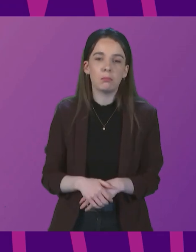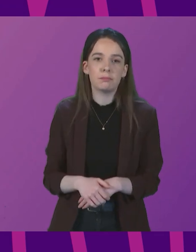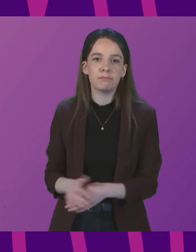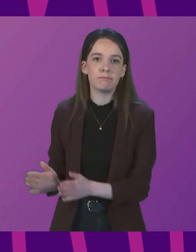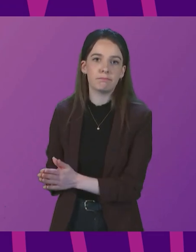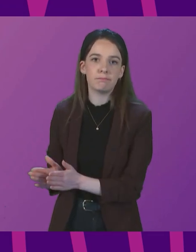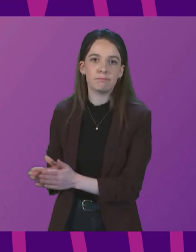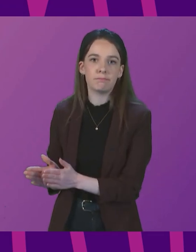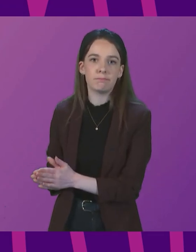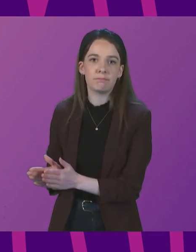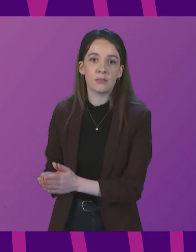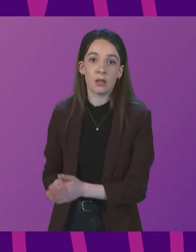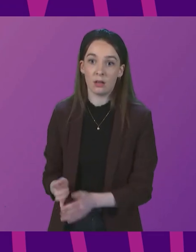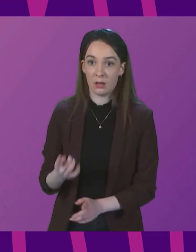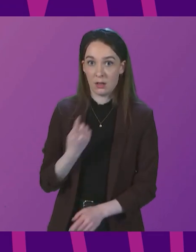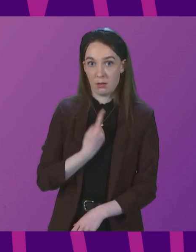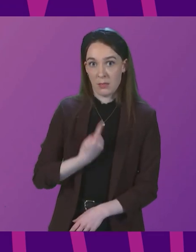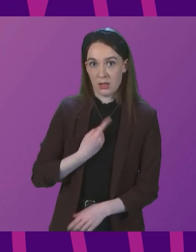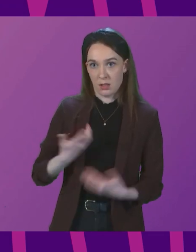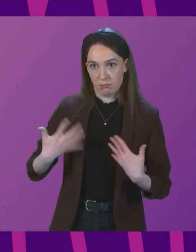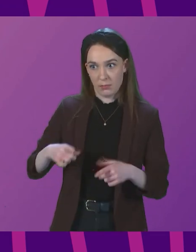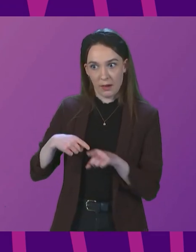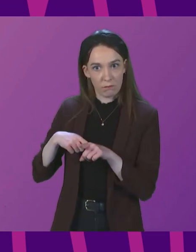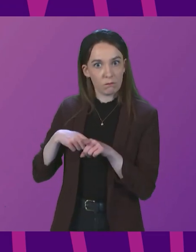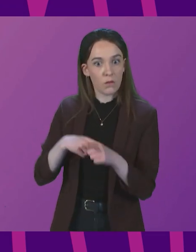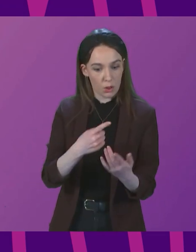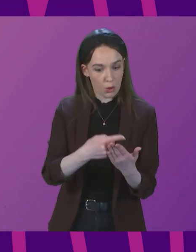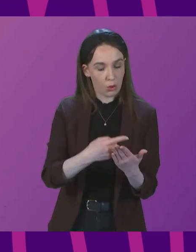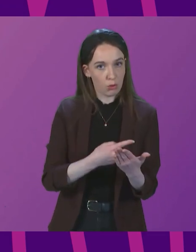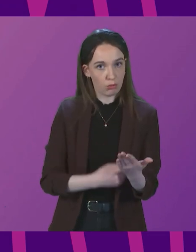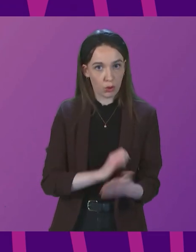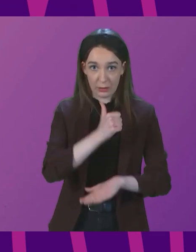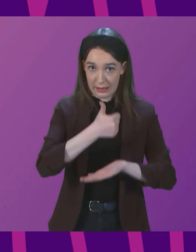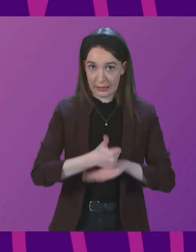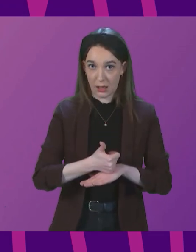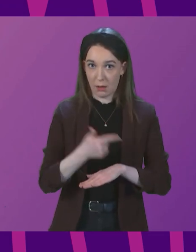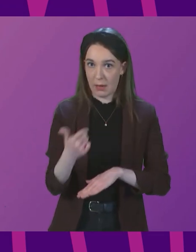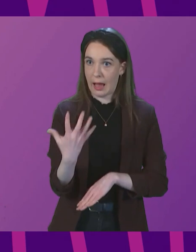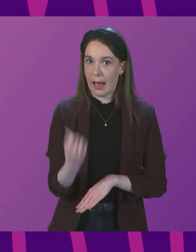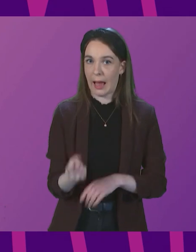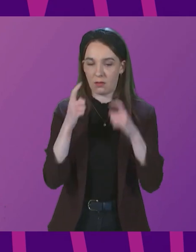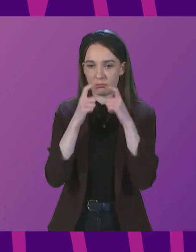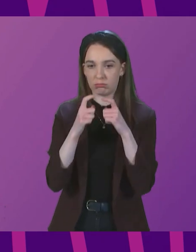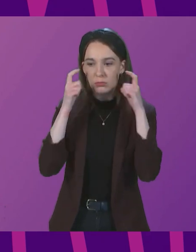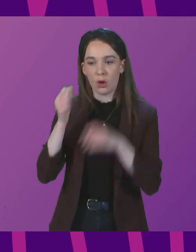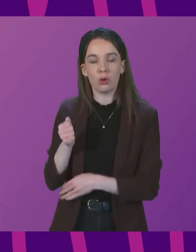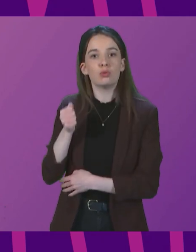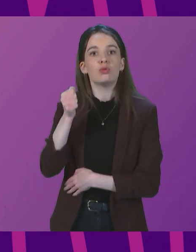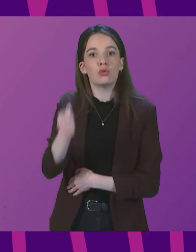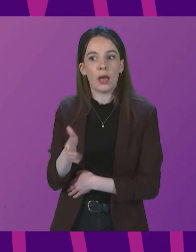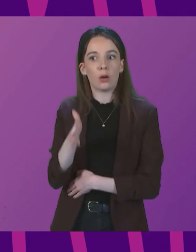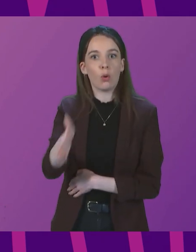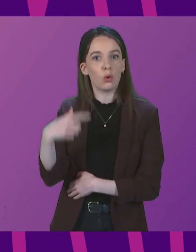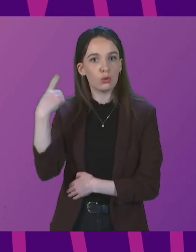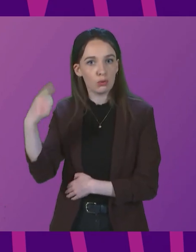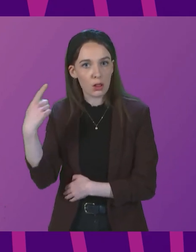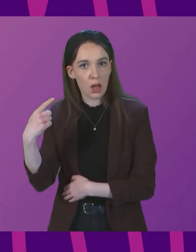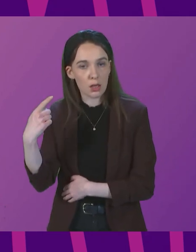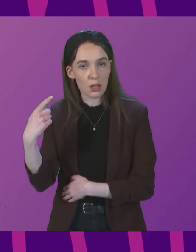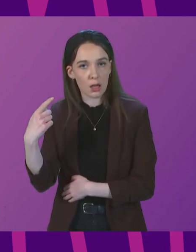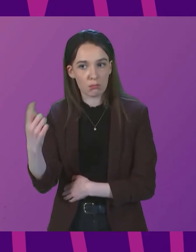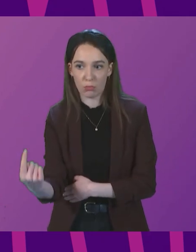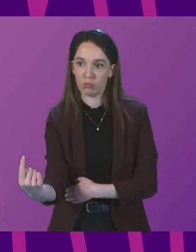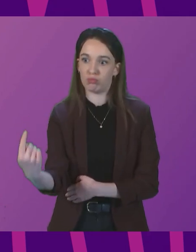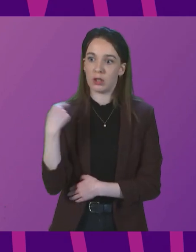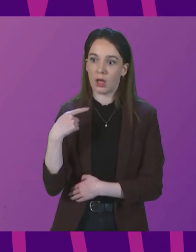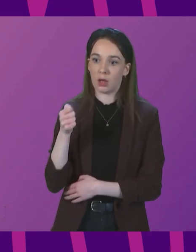I abided by the rules in place there. I wore a face covering on the train to London and the train back from London.